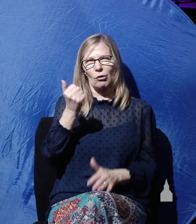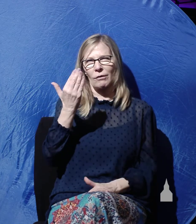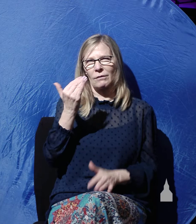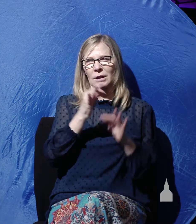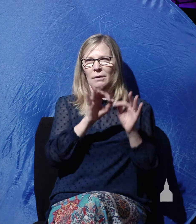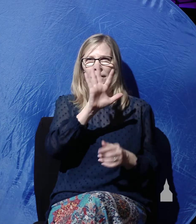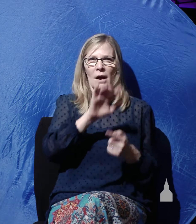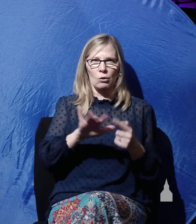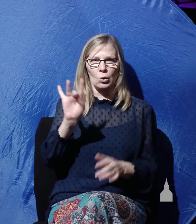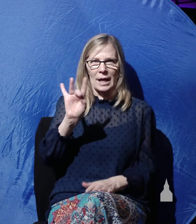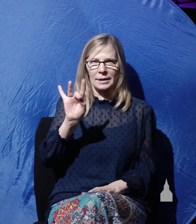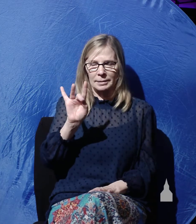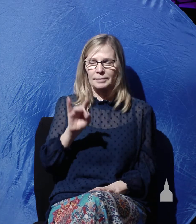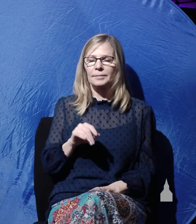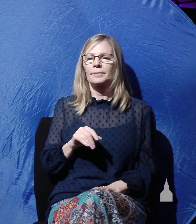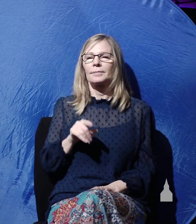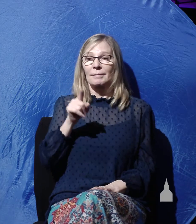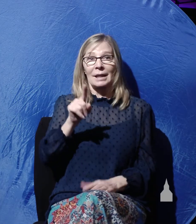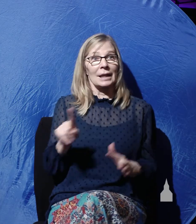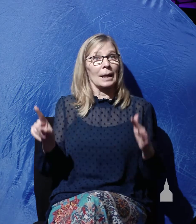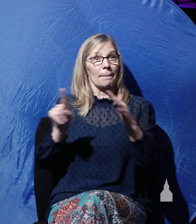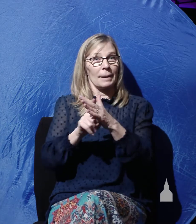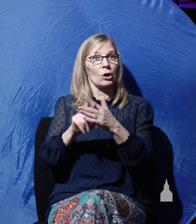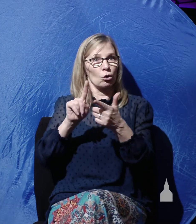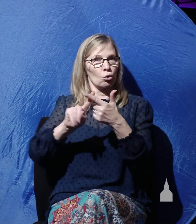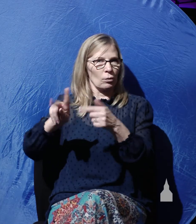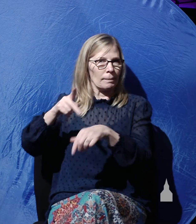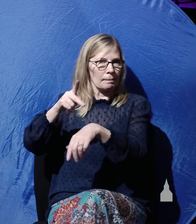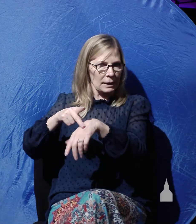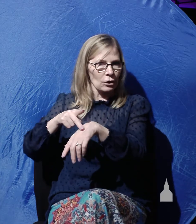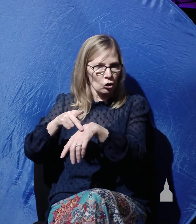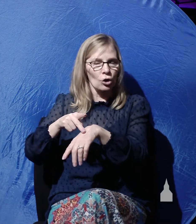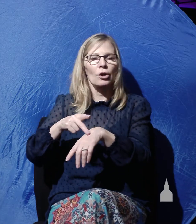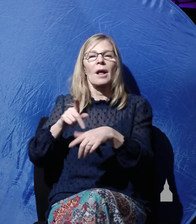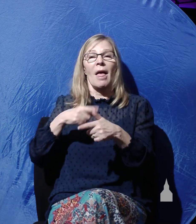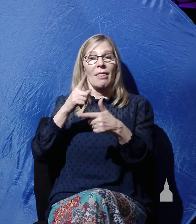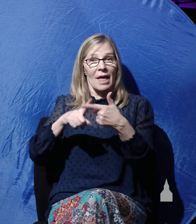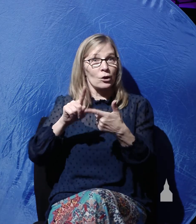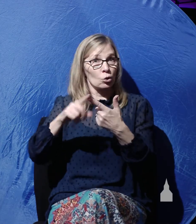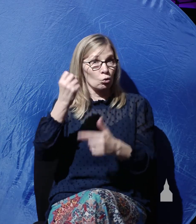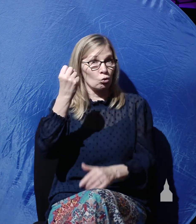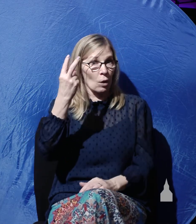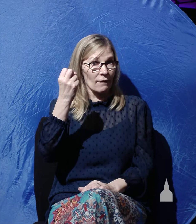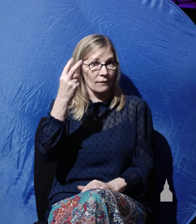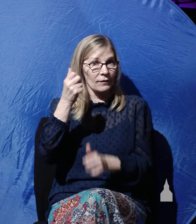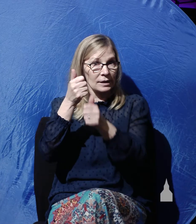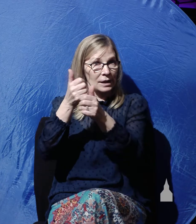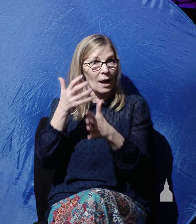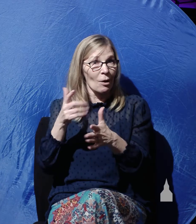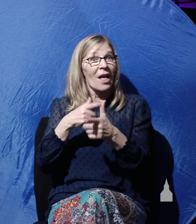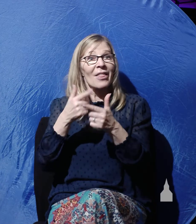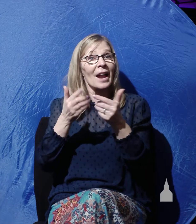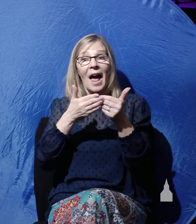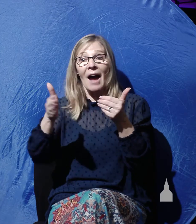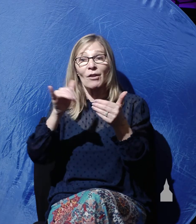And that he appeared to Cephas, that's another name for Peter, then to the 12. After that he appeared to more than 500